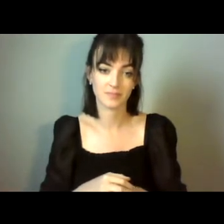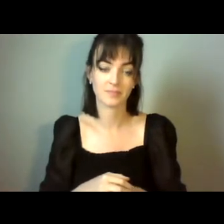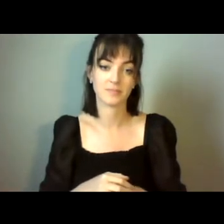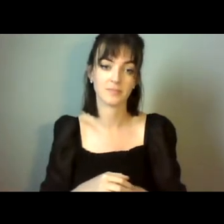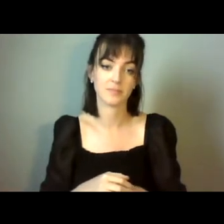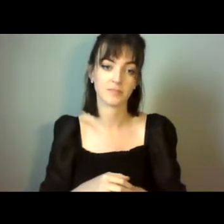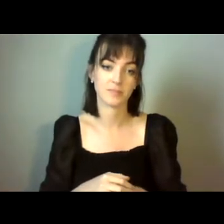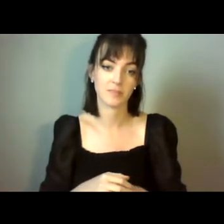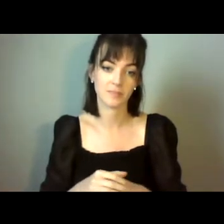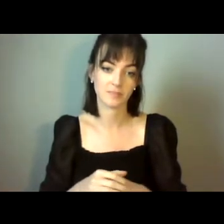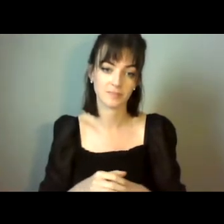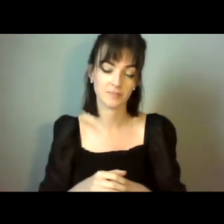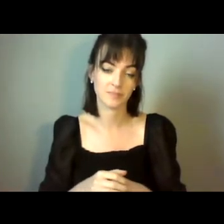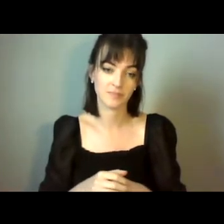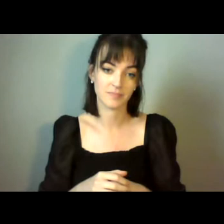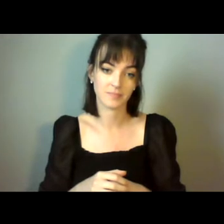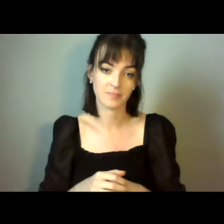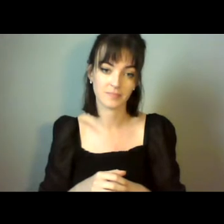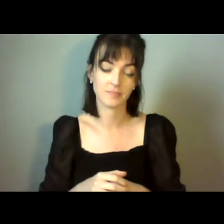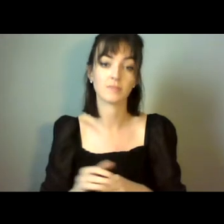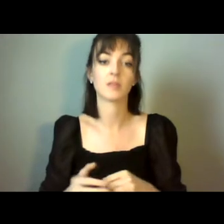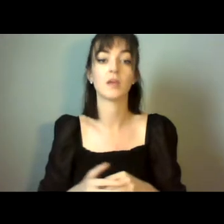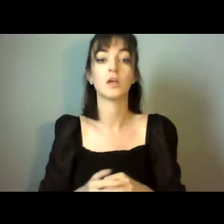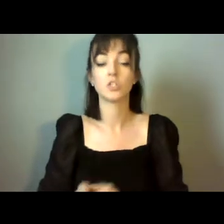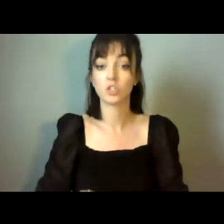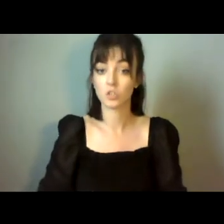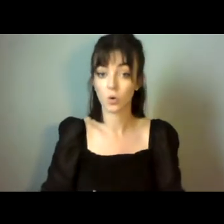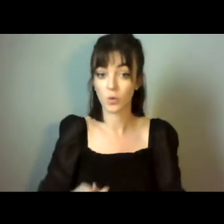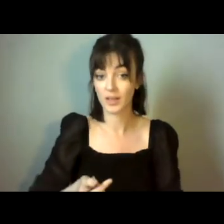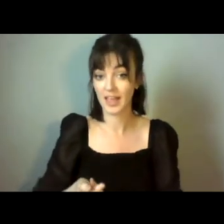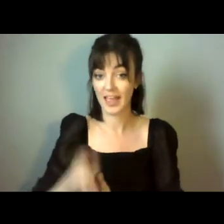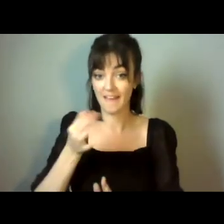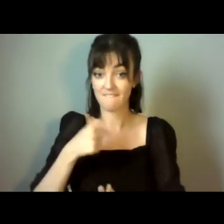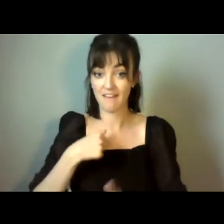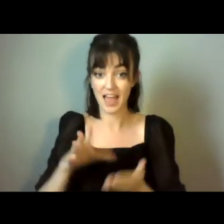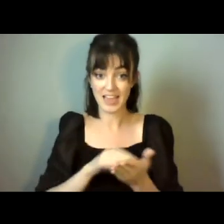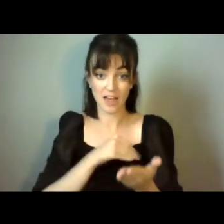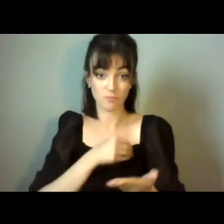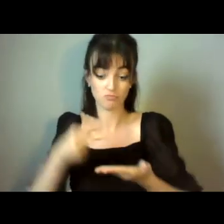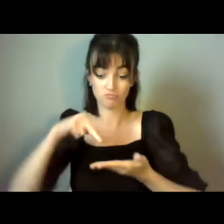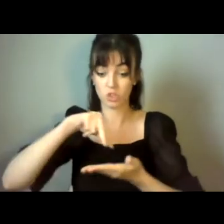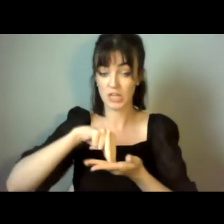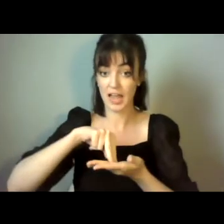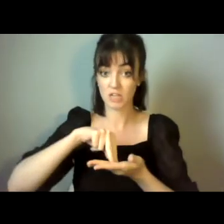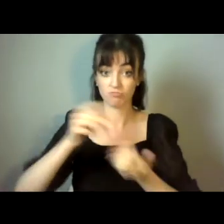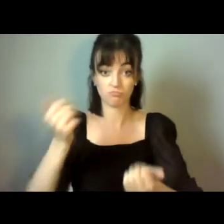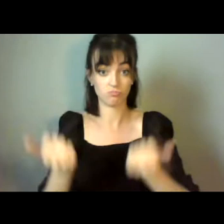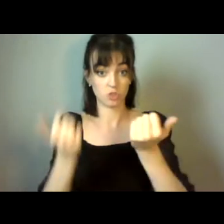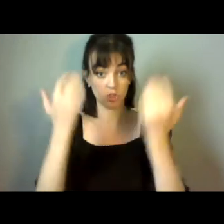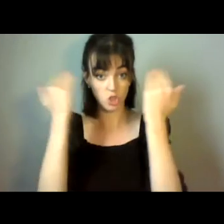before the judge to explain how I made